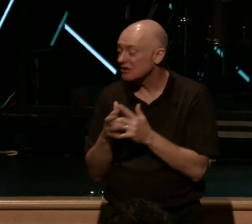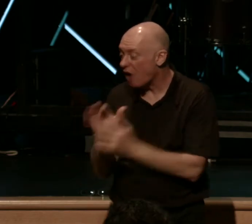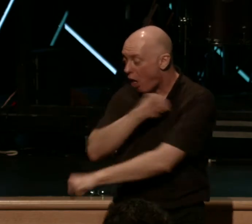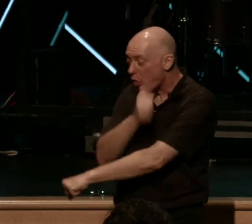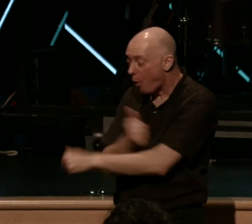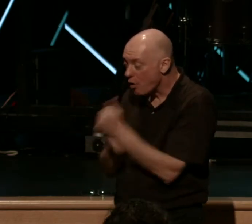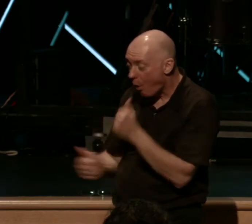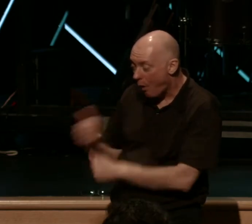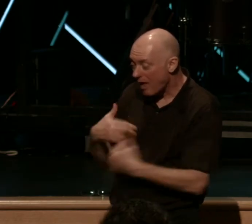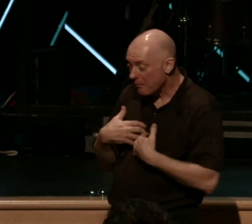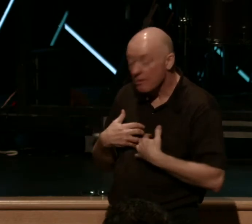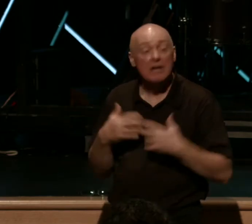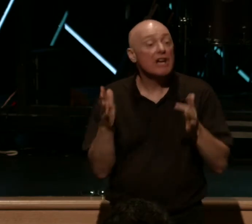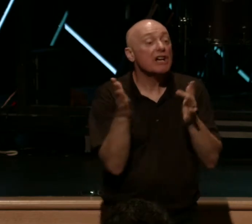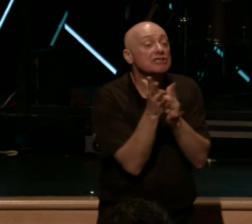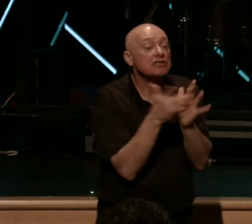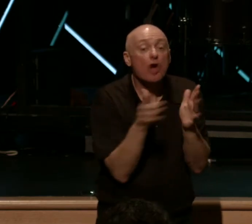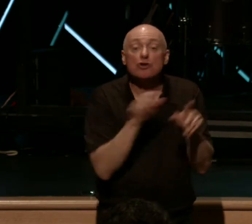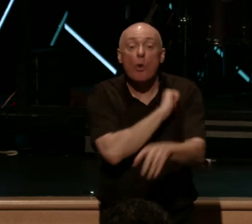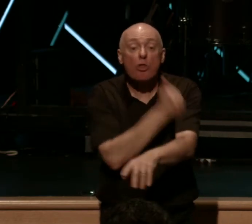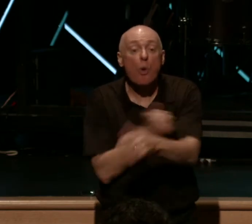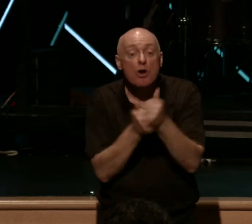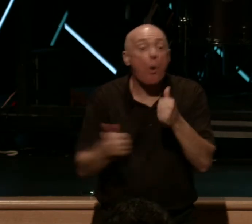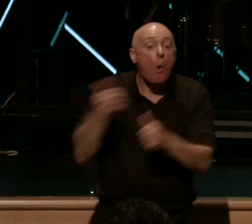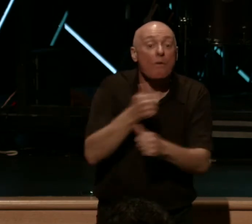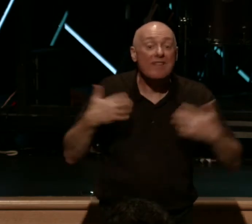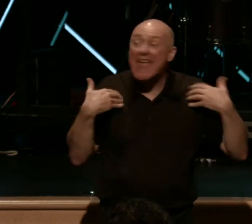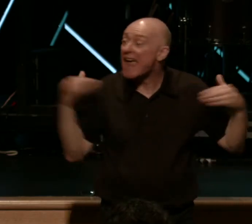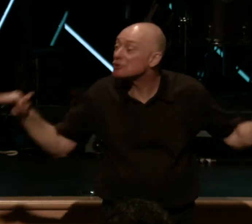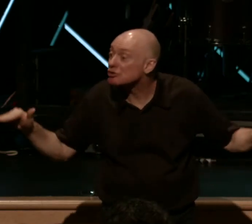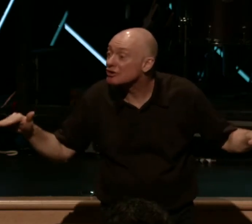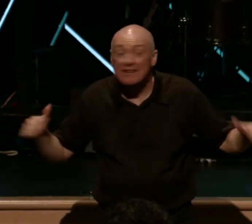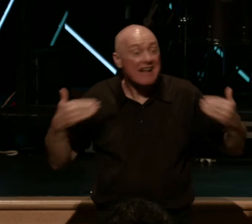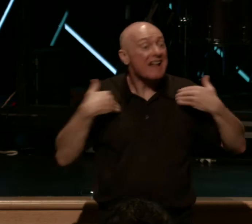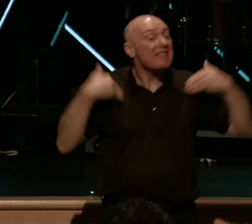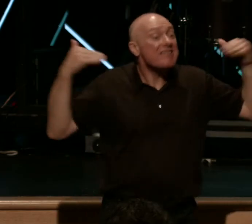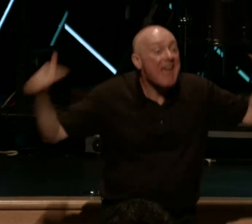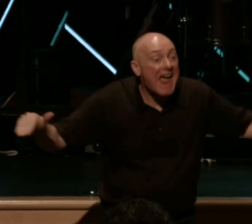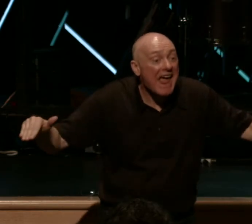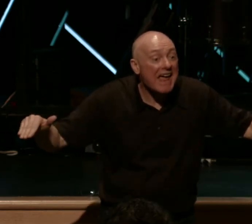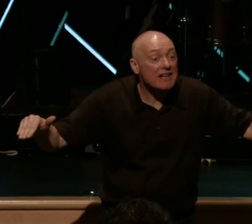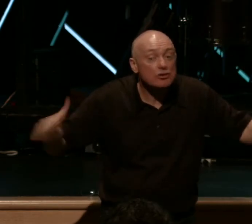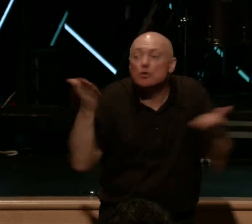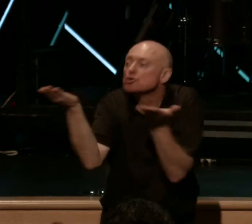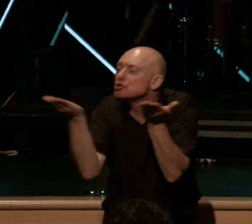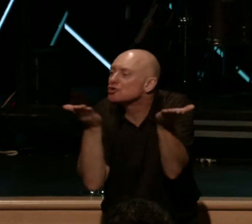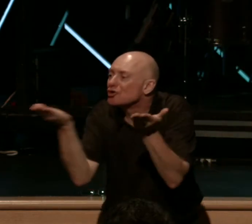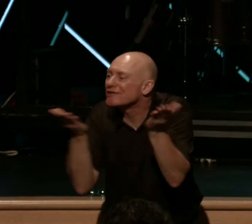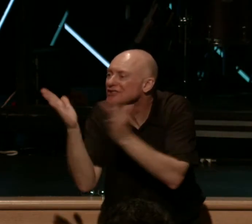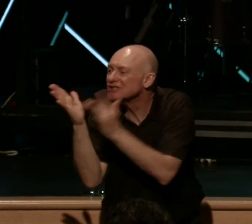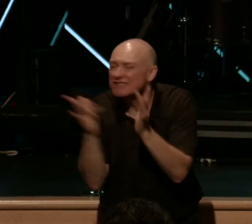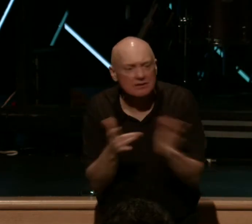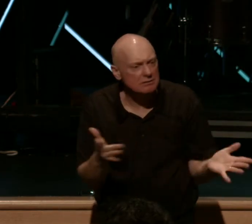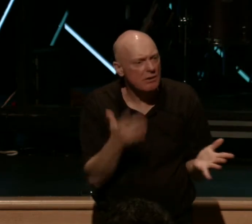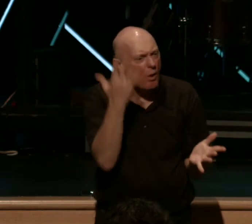has authority over the angels. Look at verse 13. The angels were serving him. Now, why is that important?